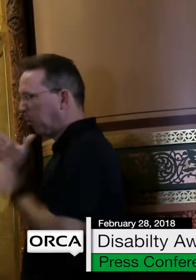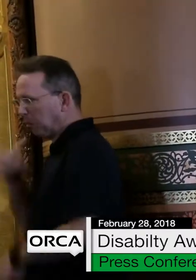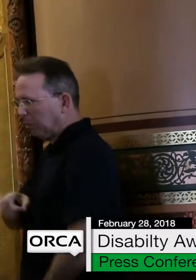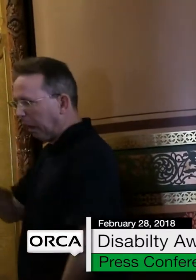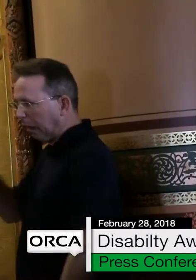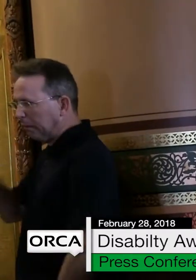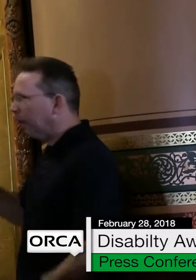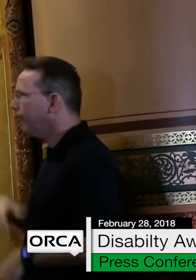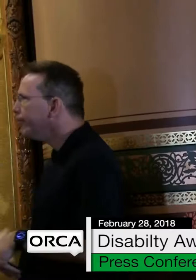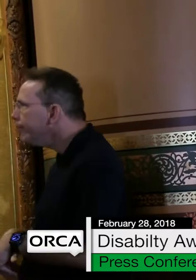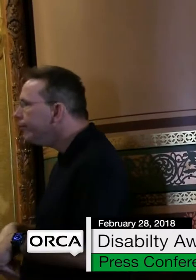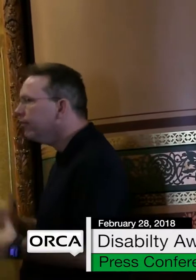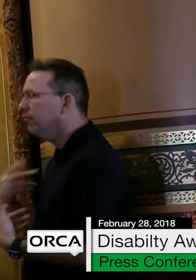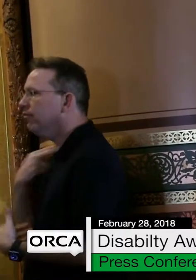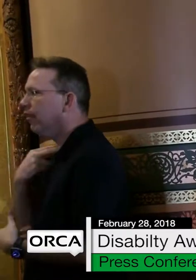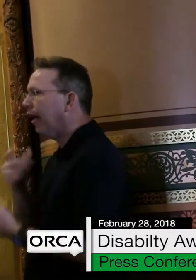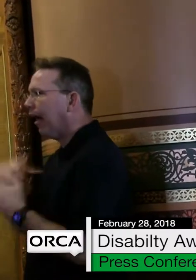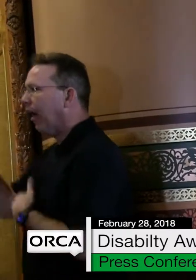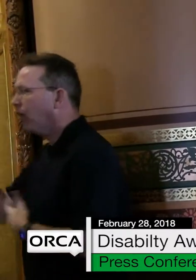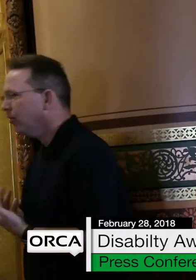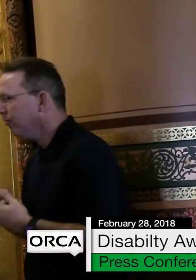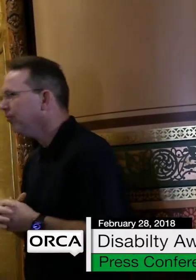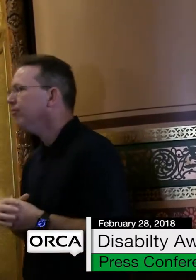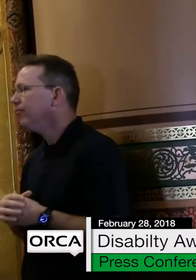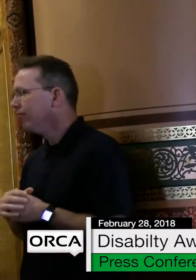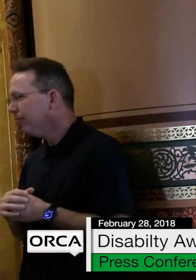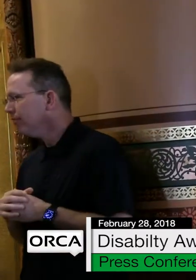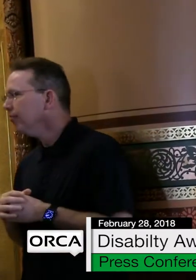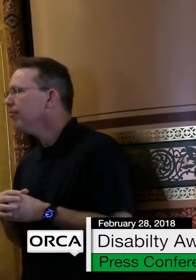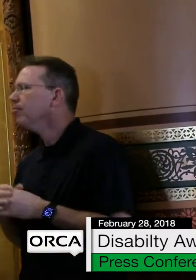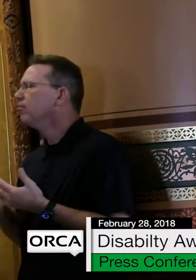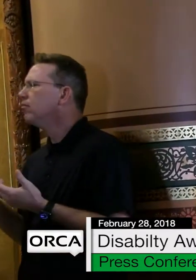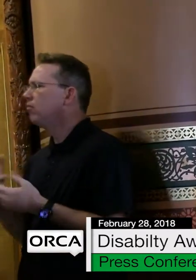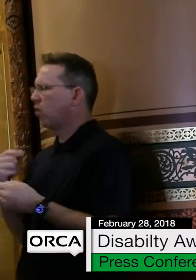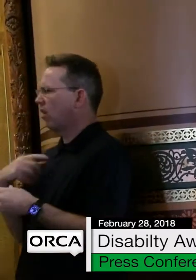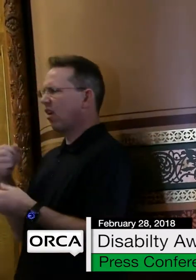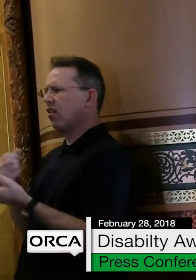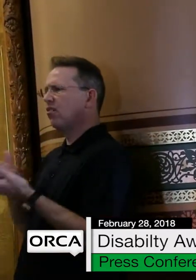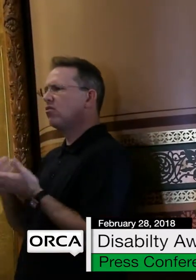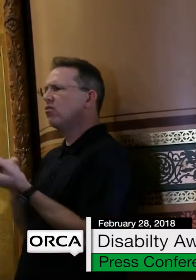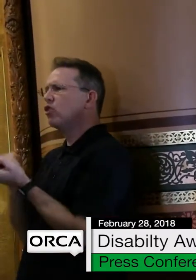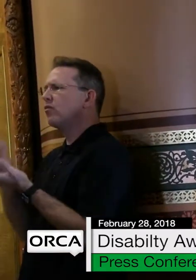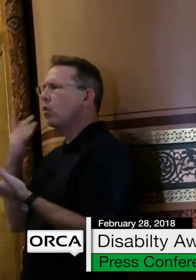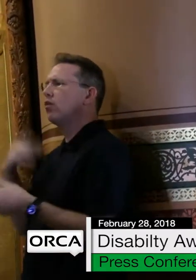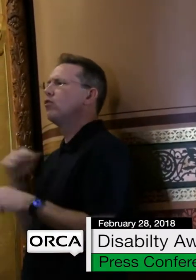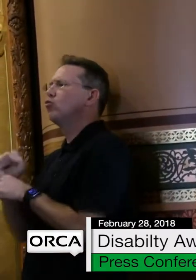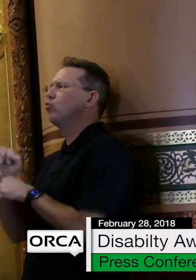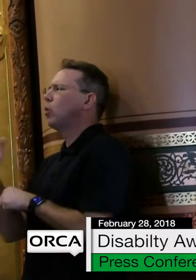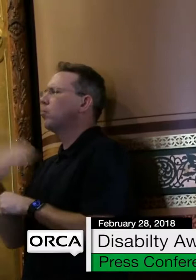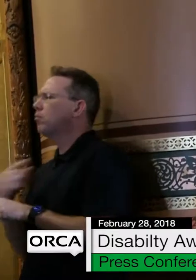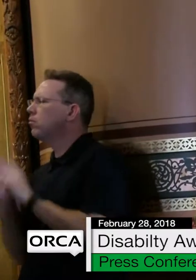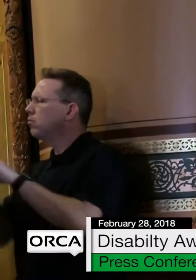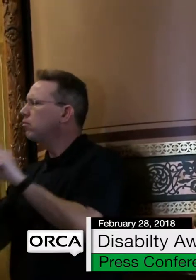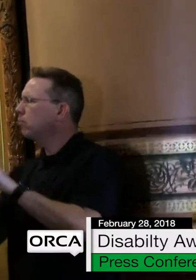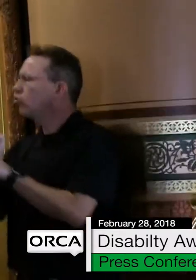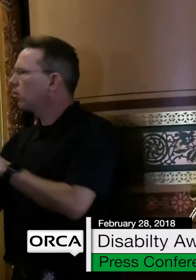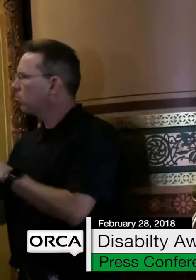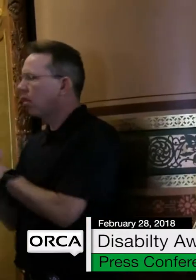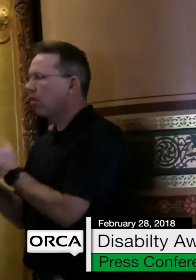I get developmental services to work. My job gives me confidence and connections to people.